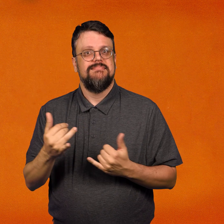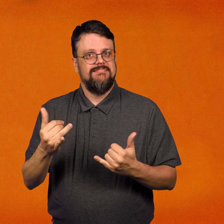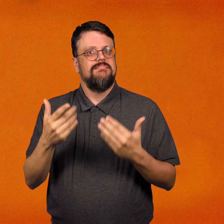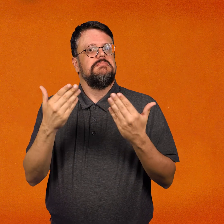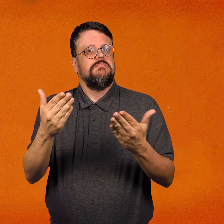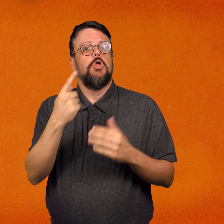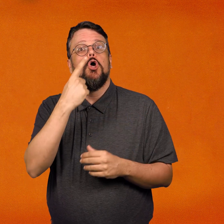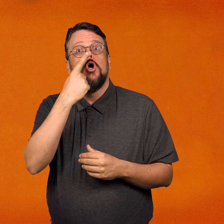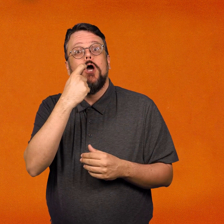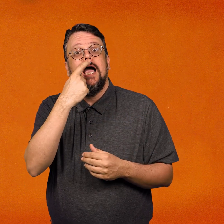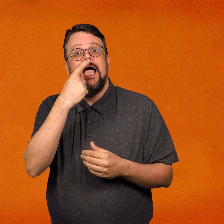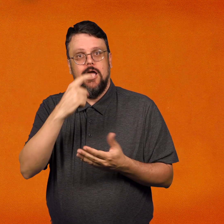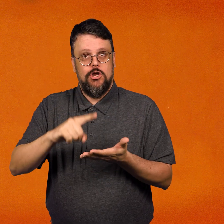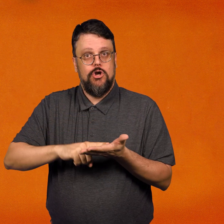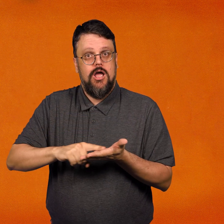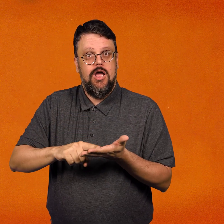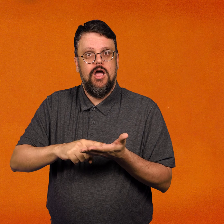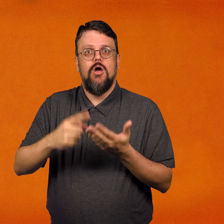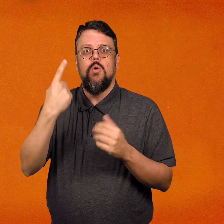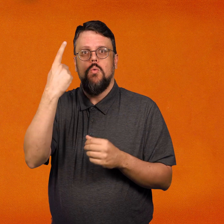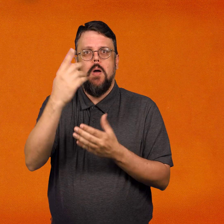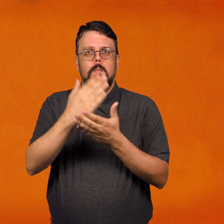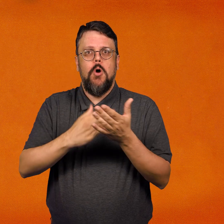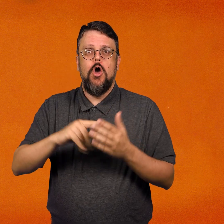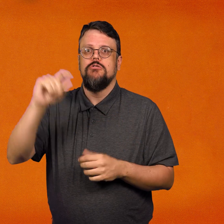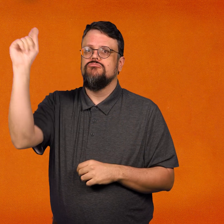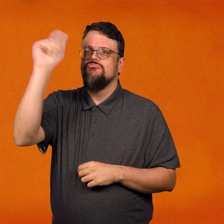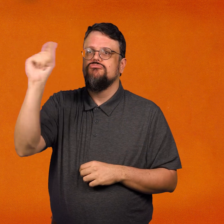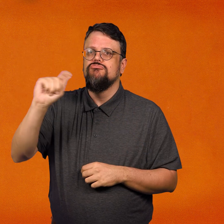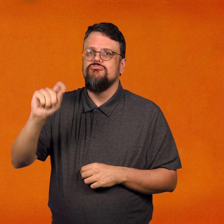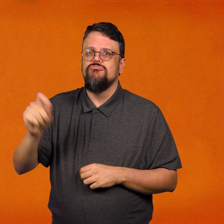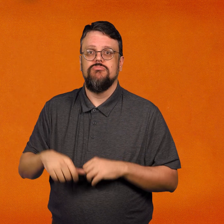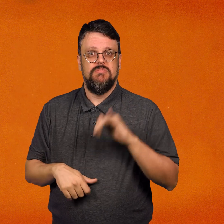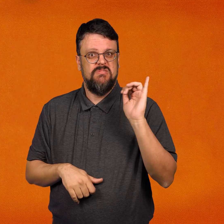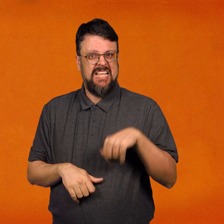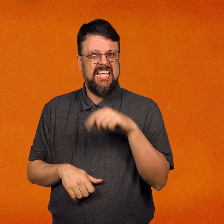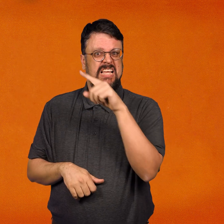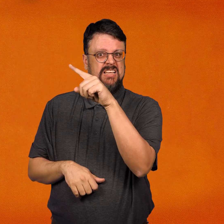With the red crayon, shade in one part, one-eighth of the plate.